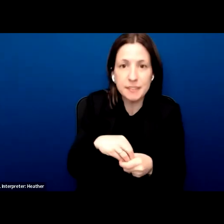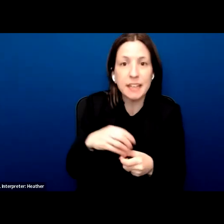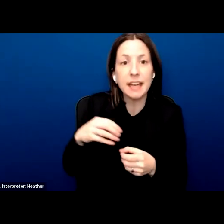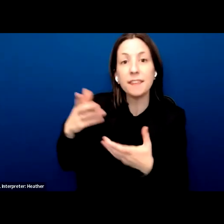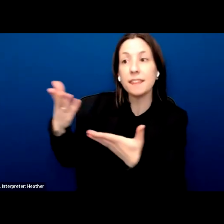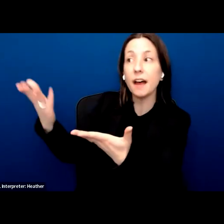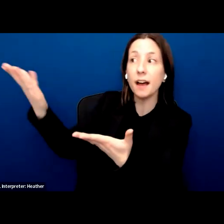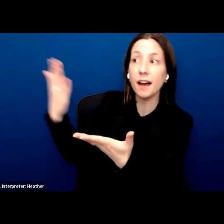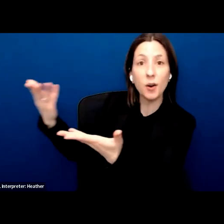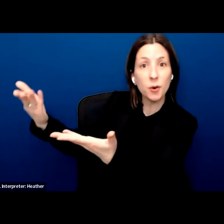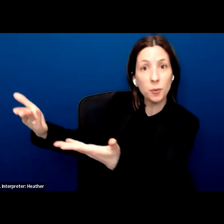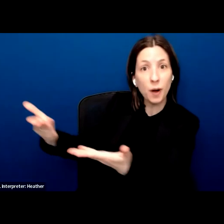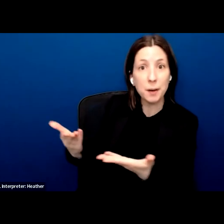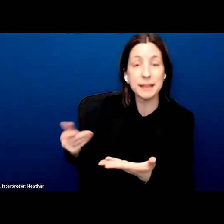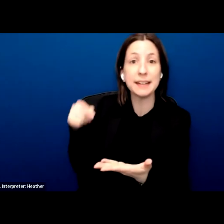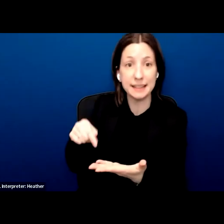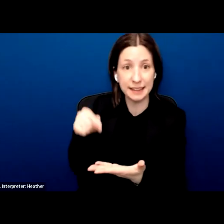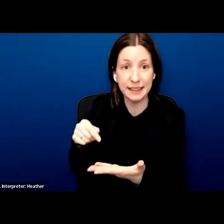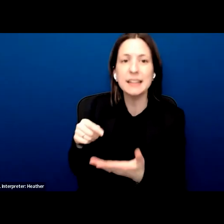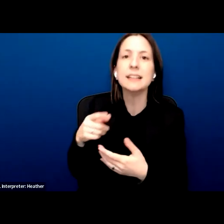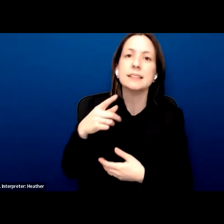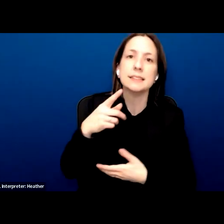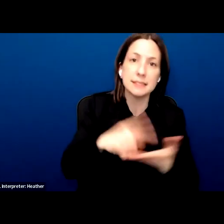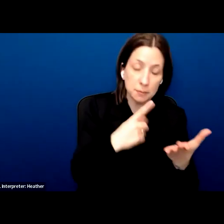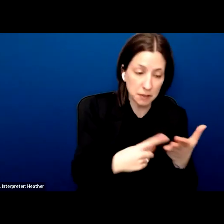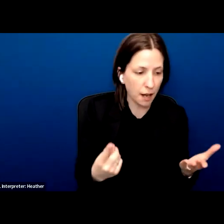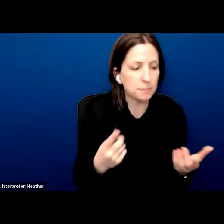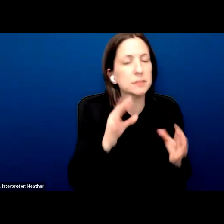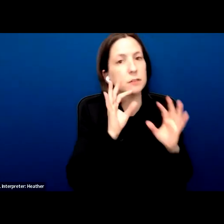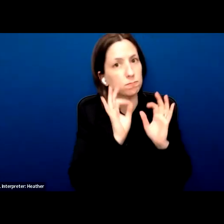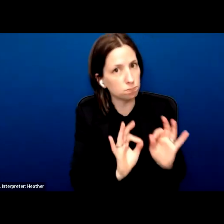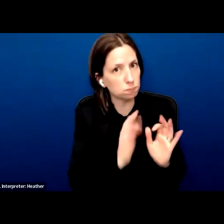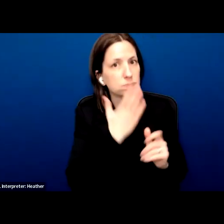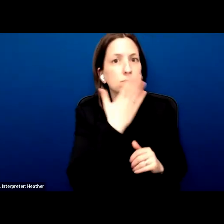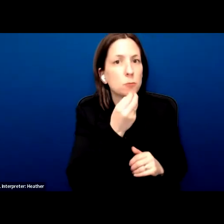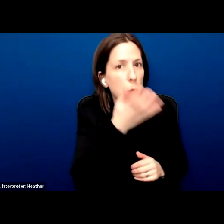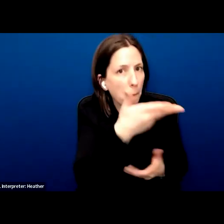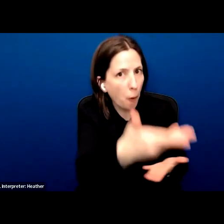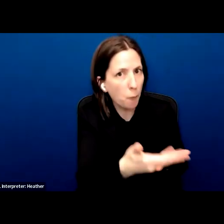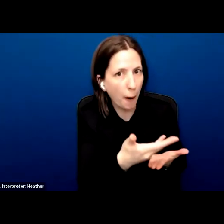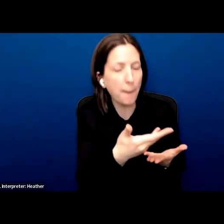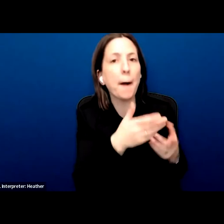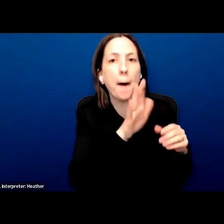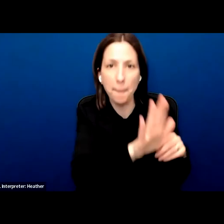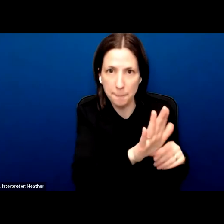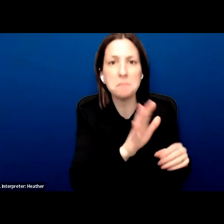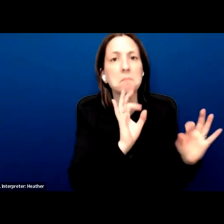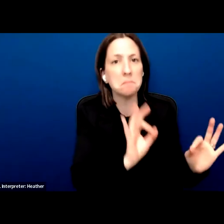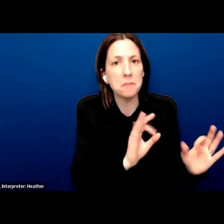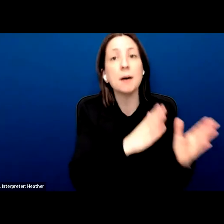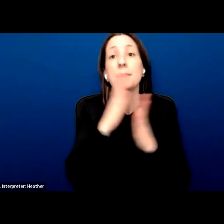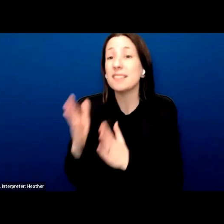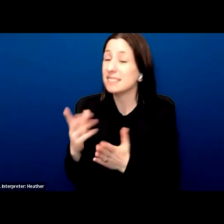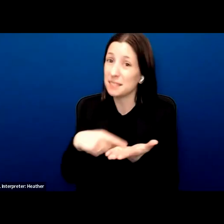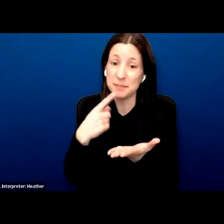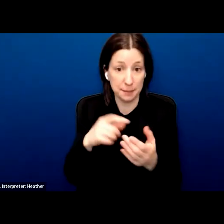felt much more welcoming than what Amina's family experienced. And sometimes what she has experienced is very, very much the reality.